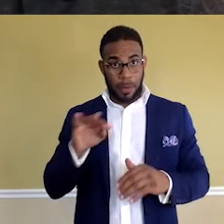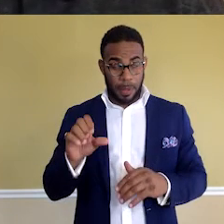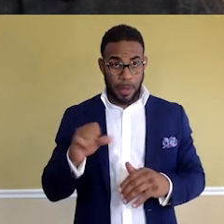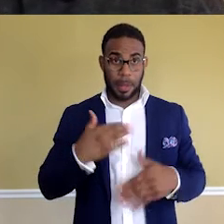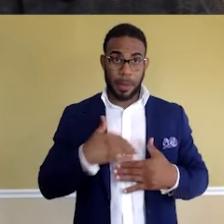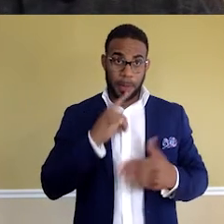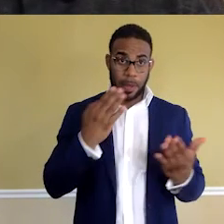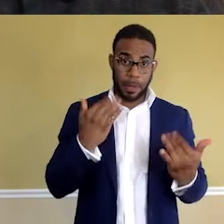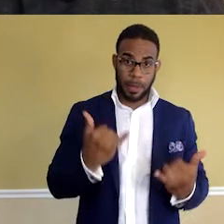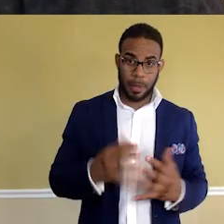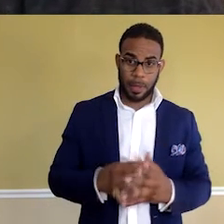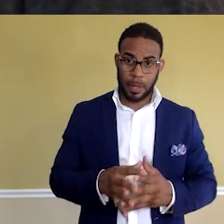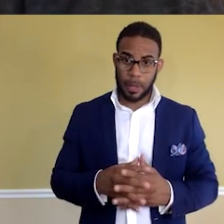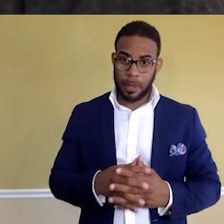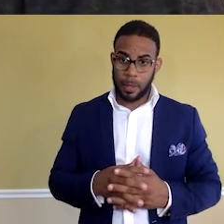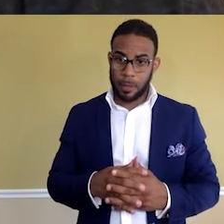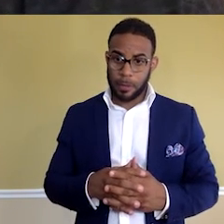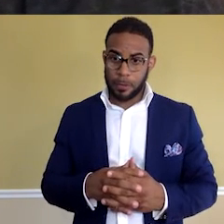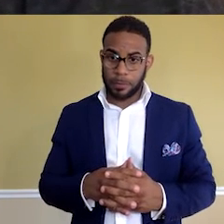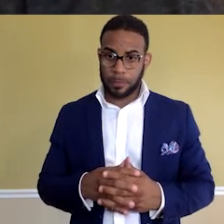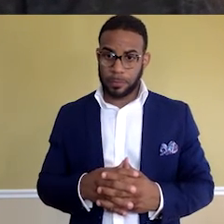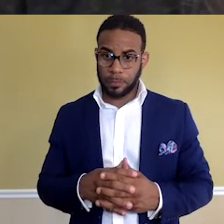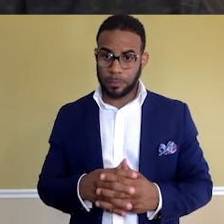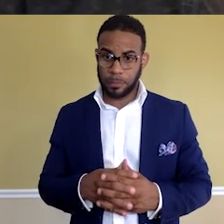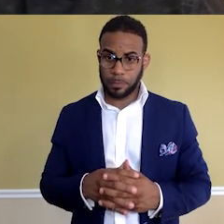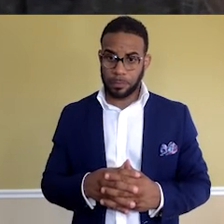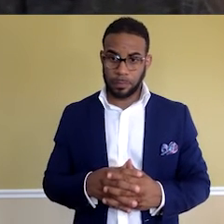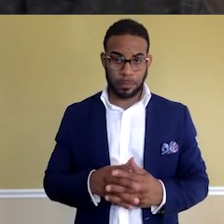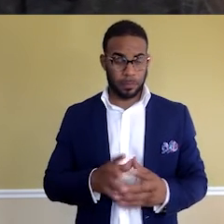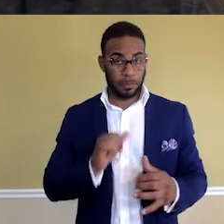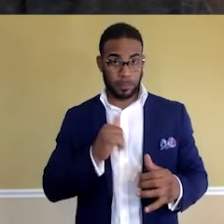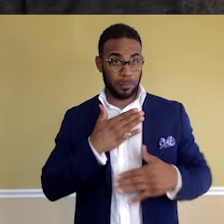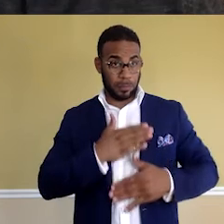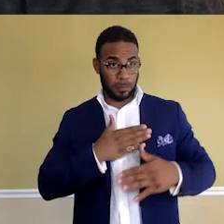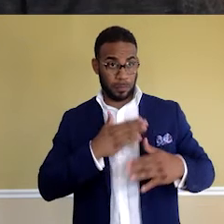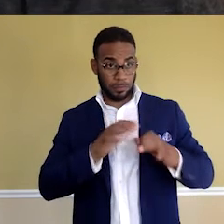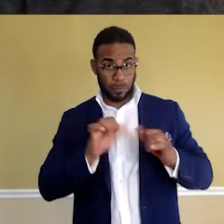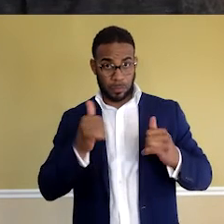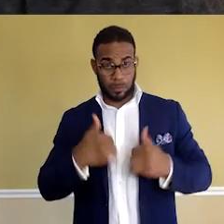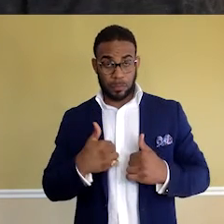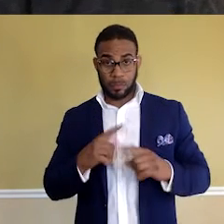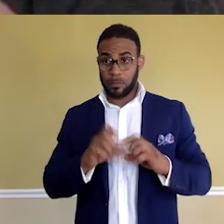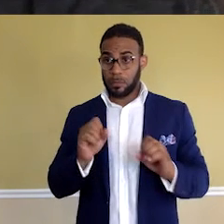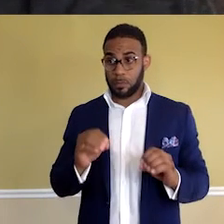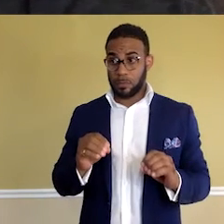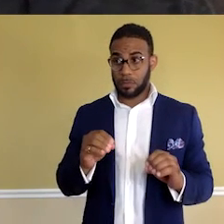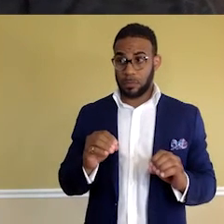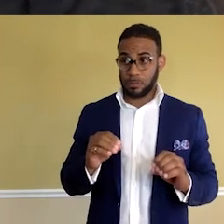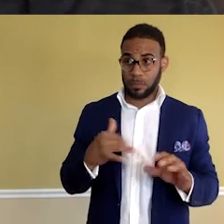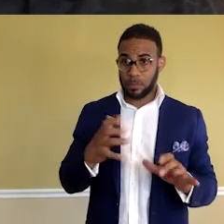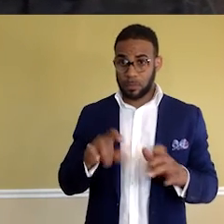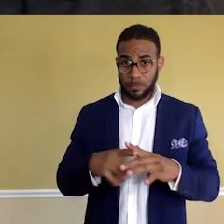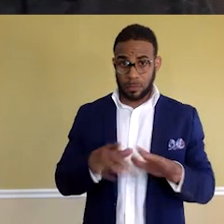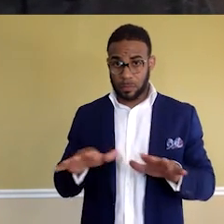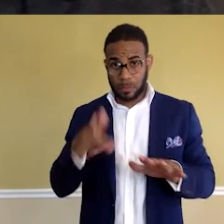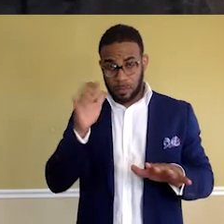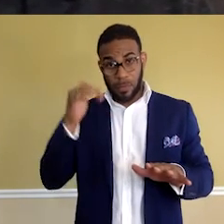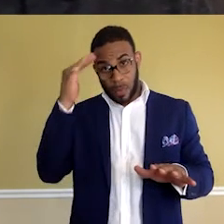to be here today. Thank you, Lawrence. I genuinely appreciate you doing this with me. So I want to start this off because I know you, you're a